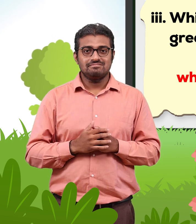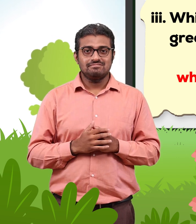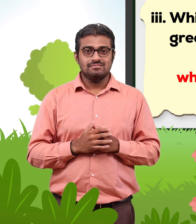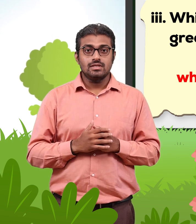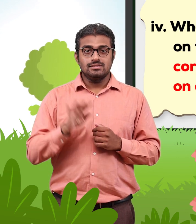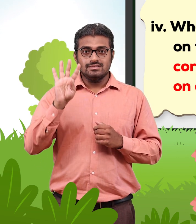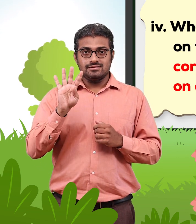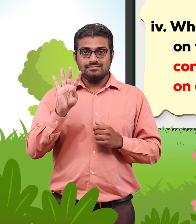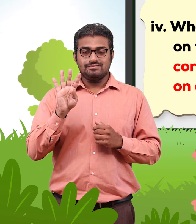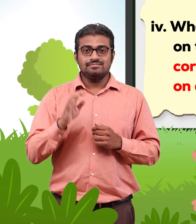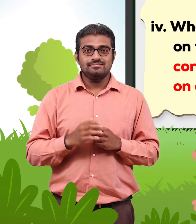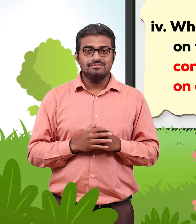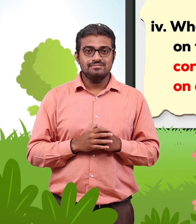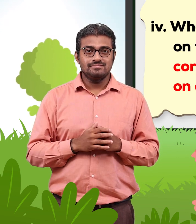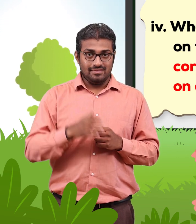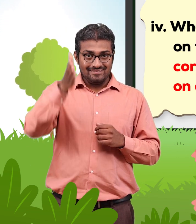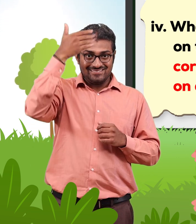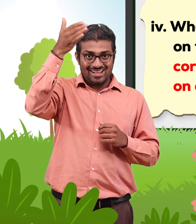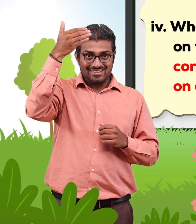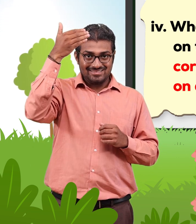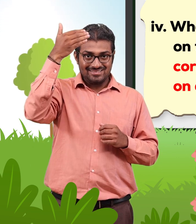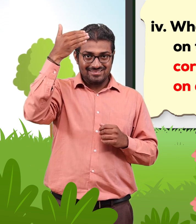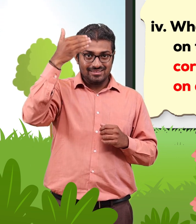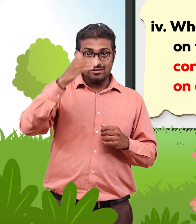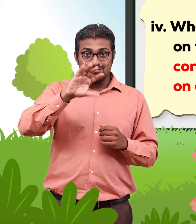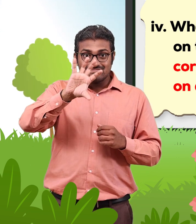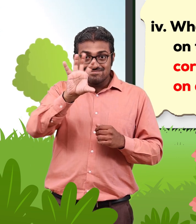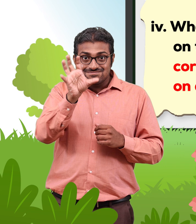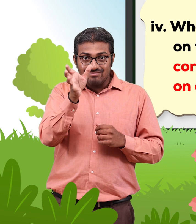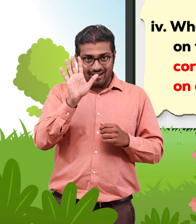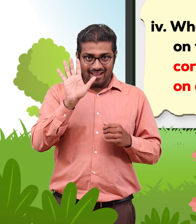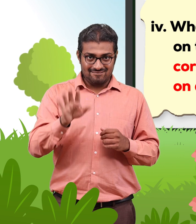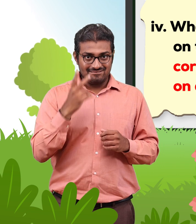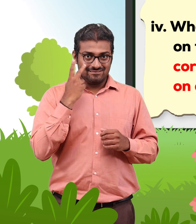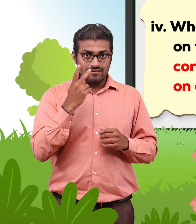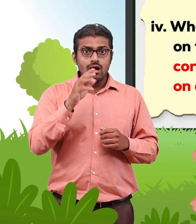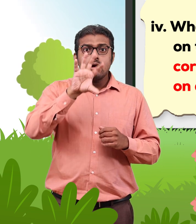4. Where is the Ashok Chakra on the Tiranga?